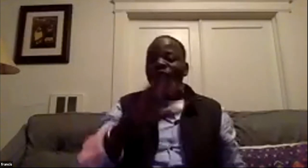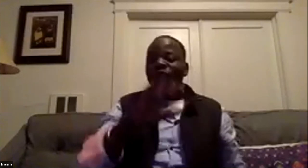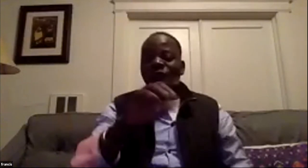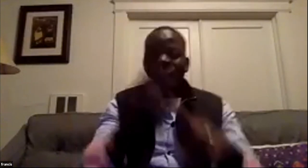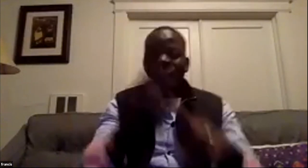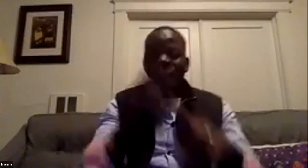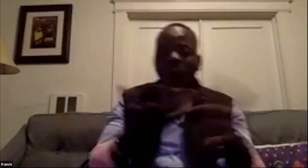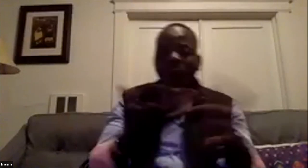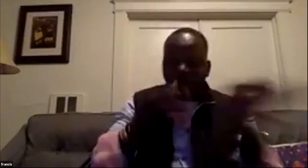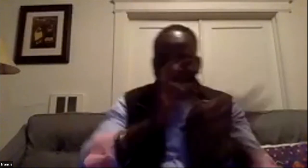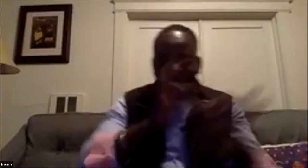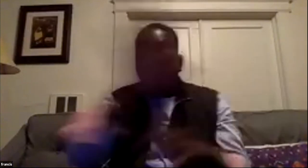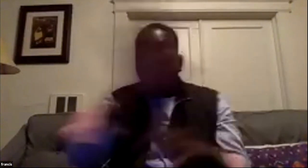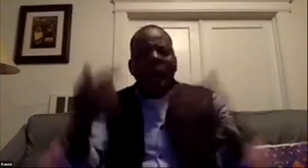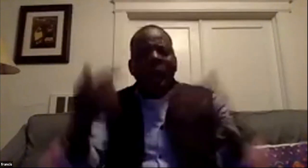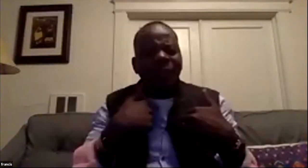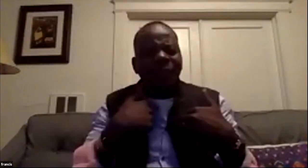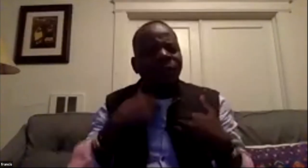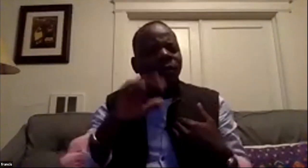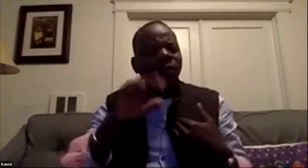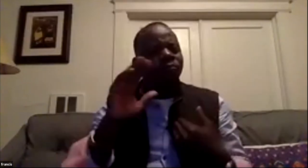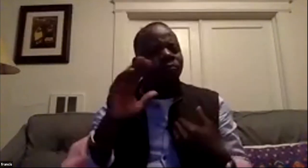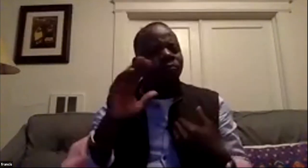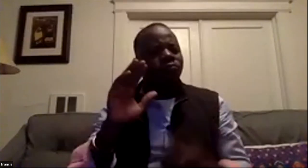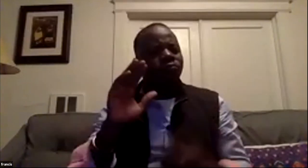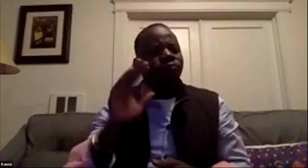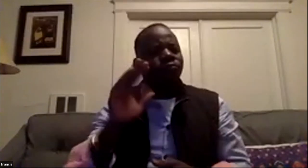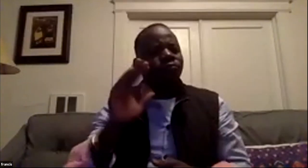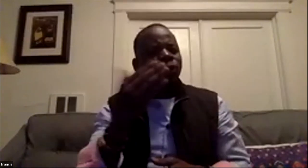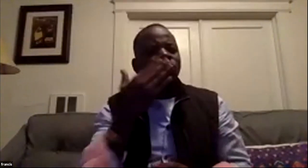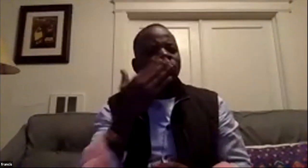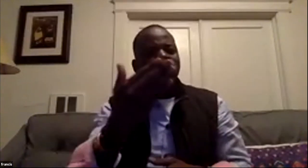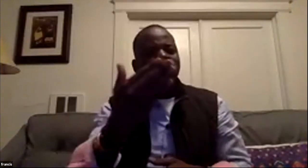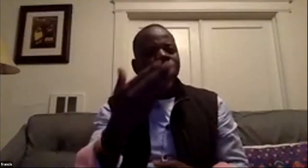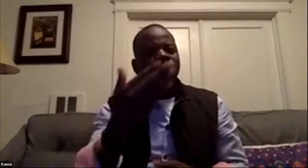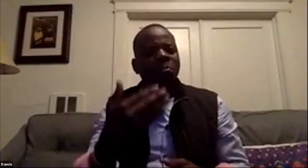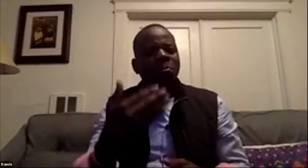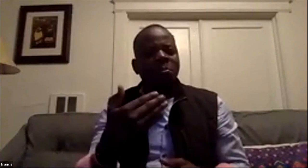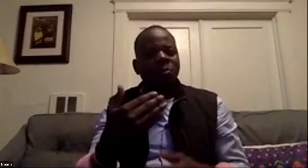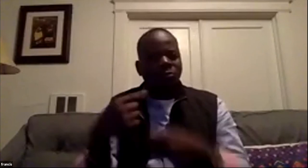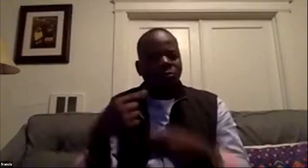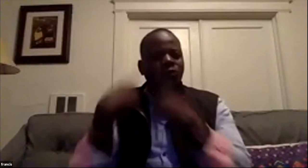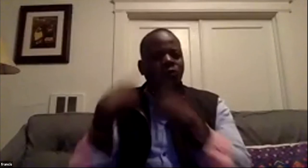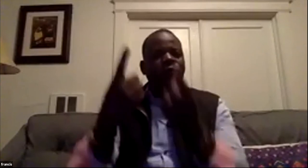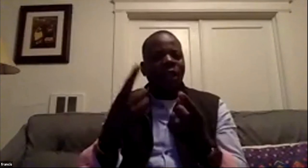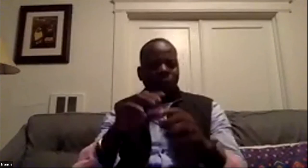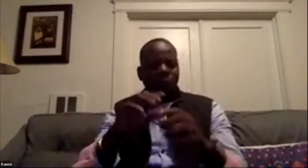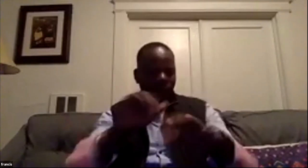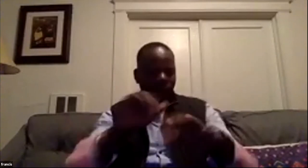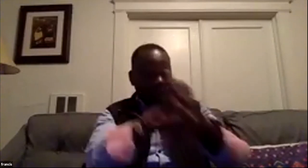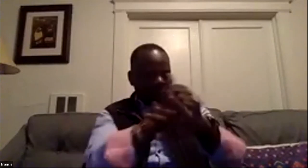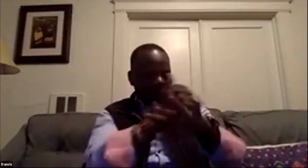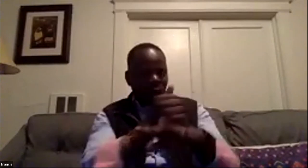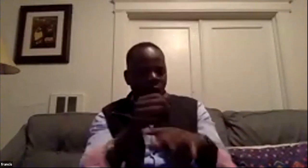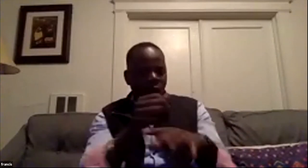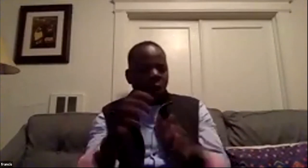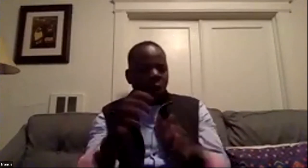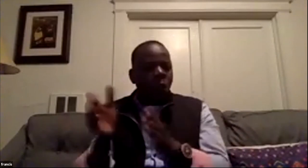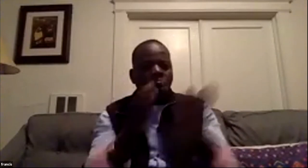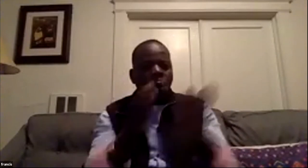so um actually if he took his vest off i think it'd be easier for you to see the signing you could ask him